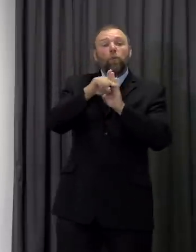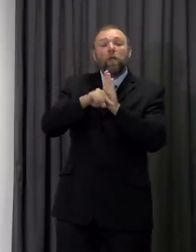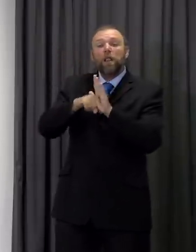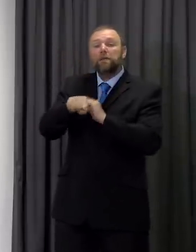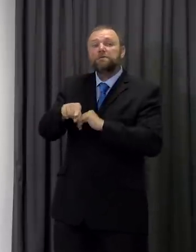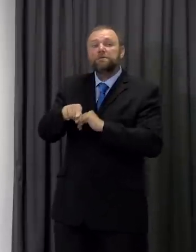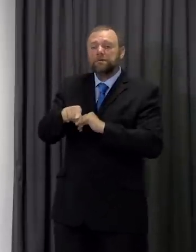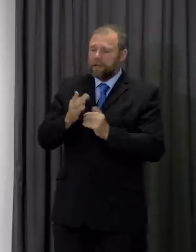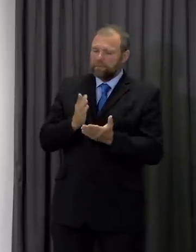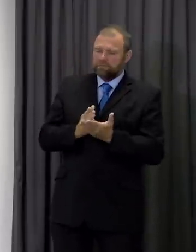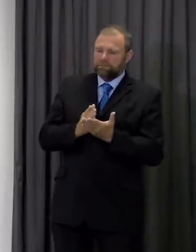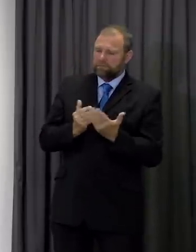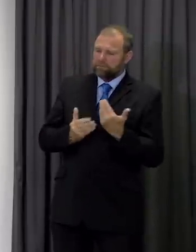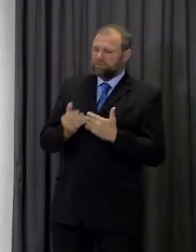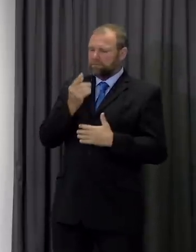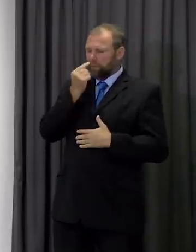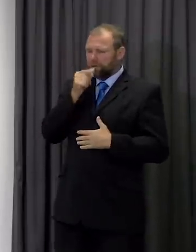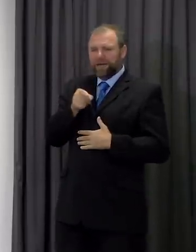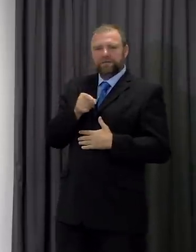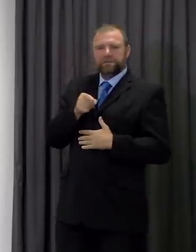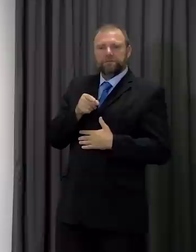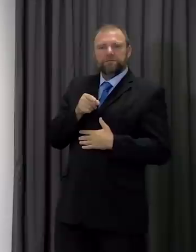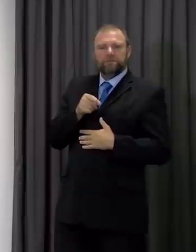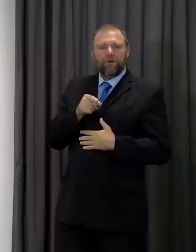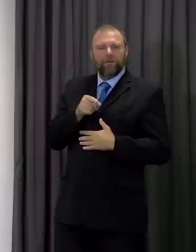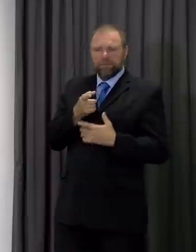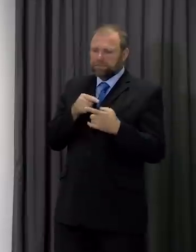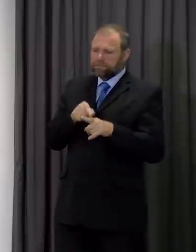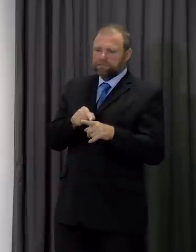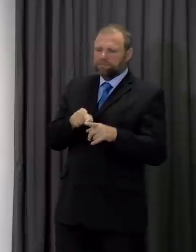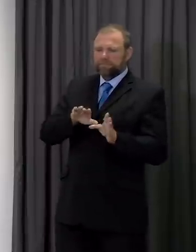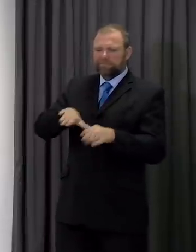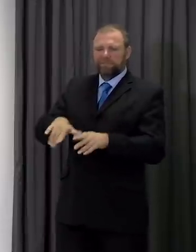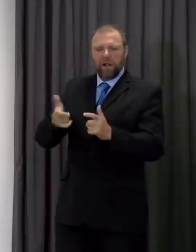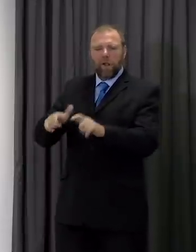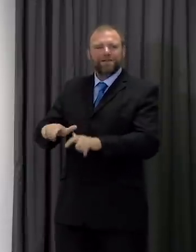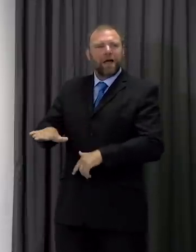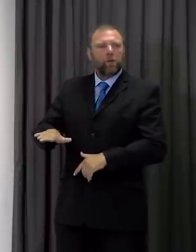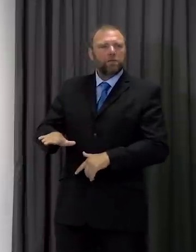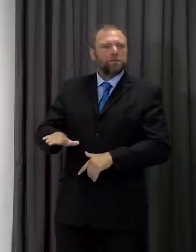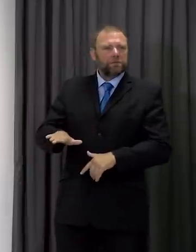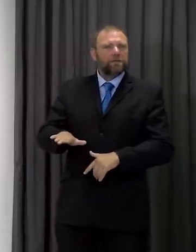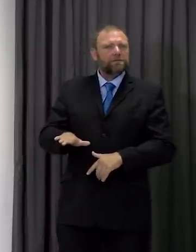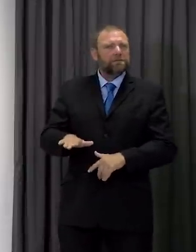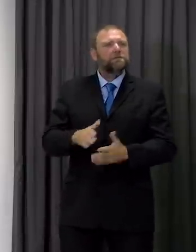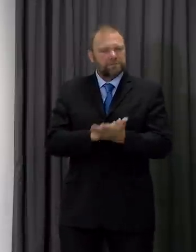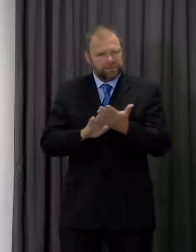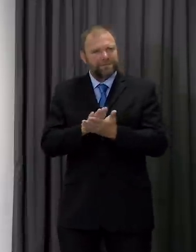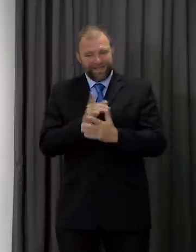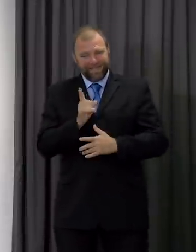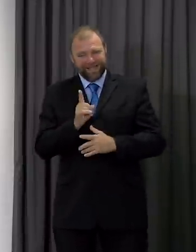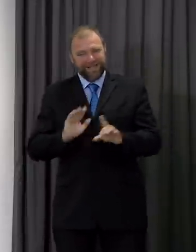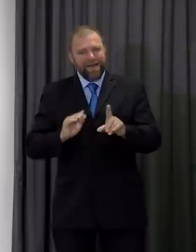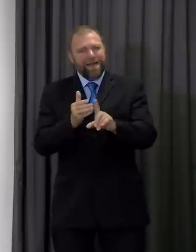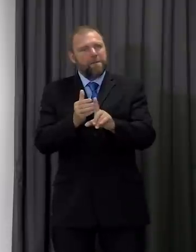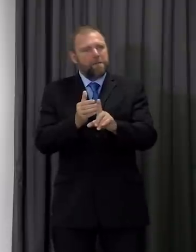that we've been able to join now compared to national lockdown from the end of March through April and May that's what we're trying to do the